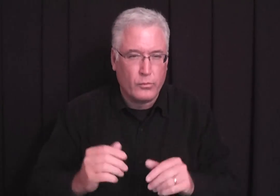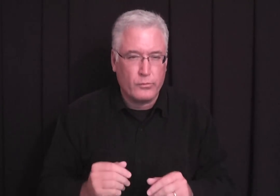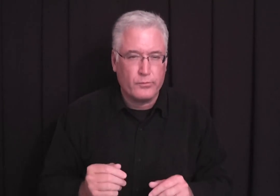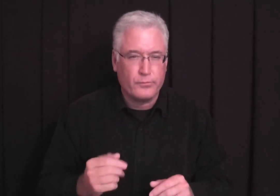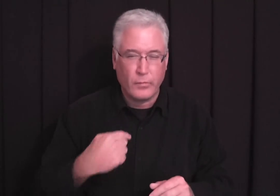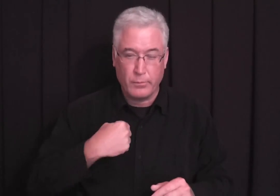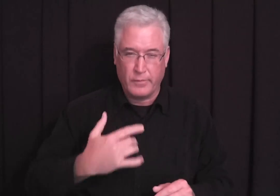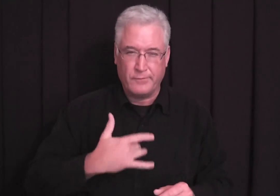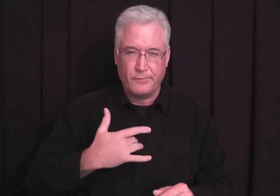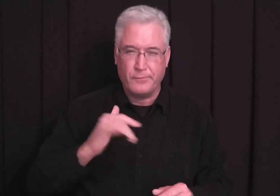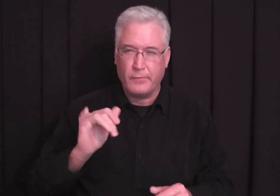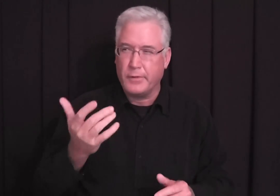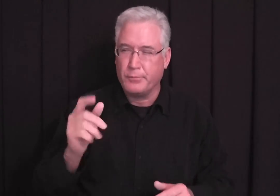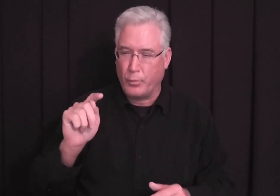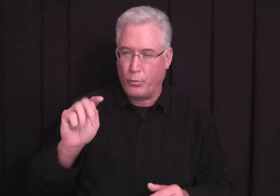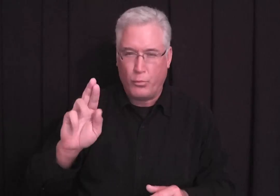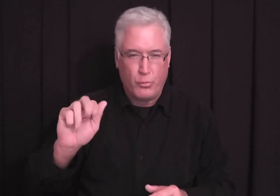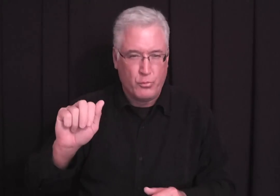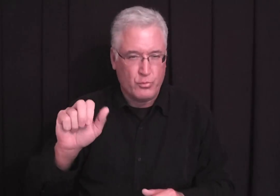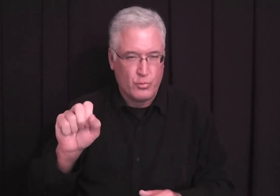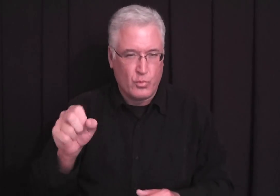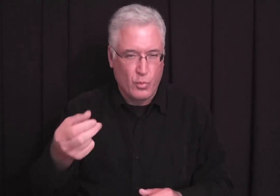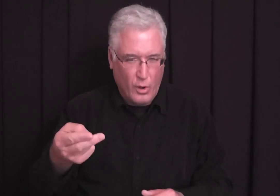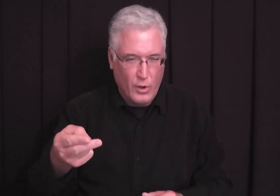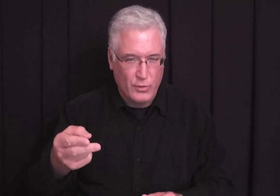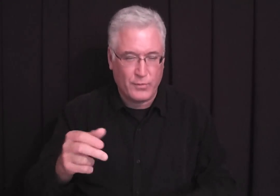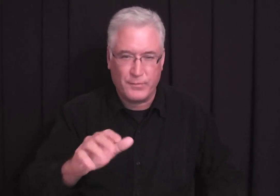an awful sinner. Maybe you're feeling like trash.